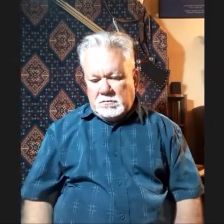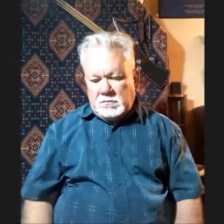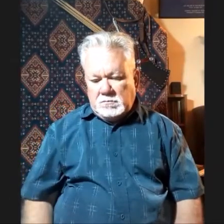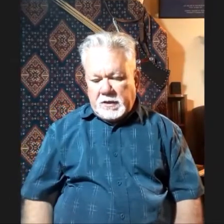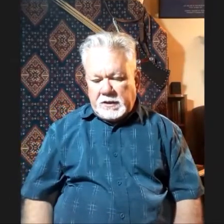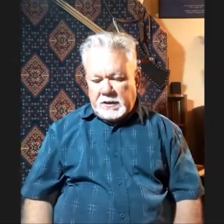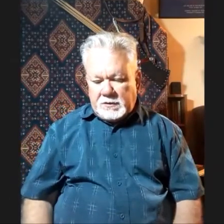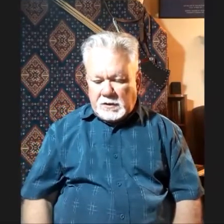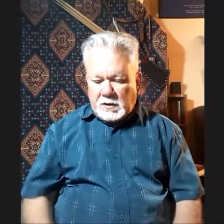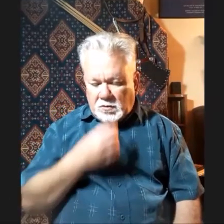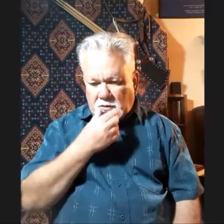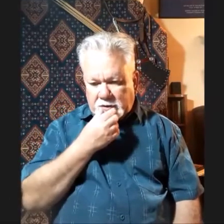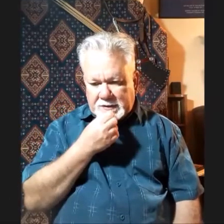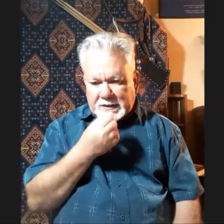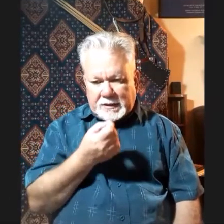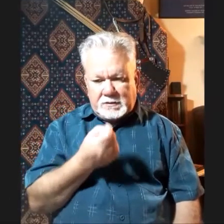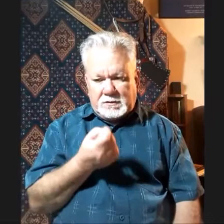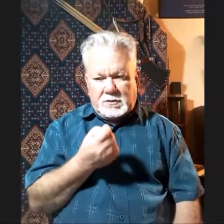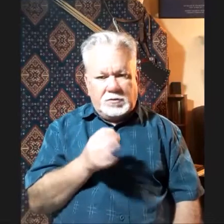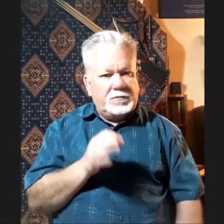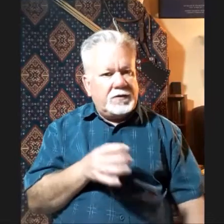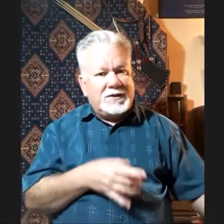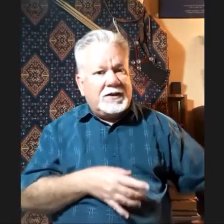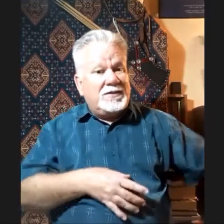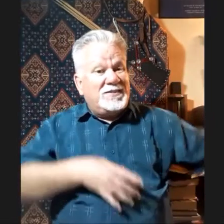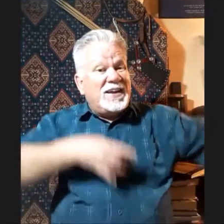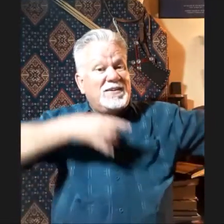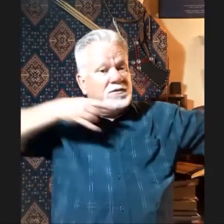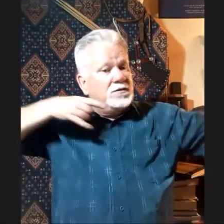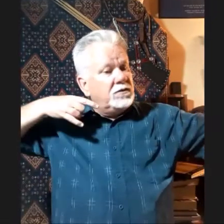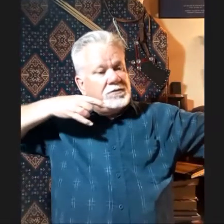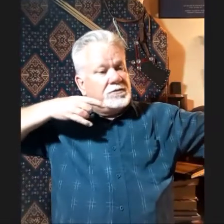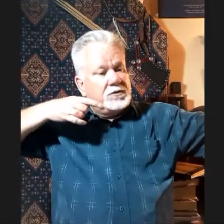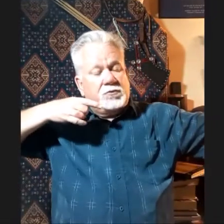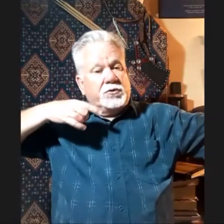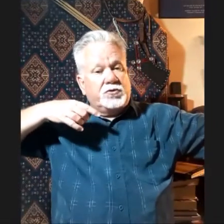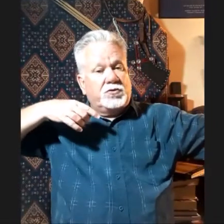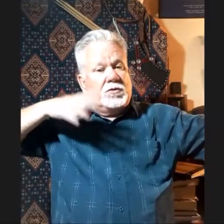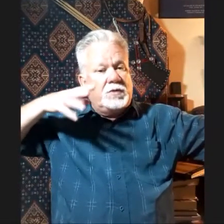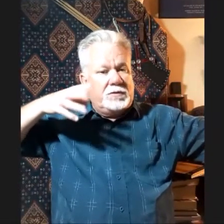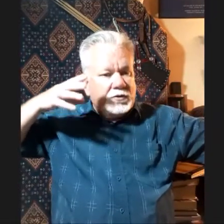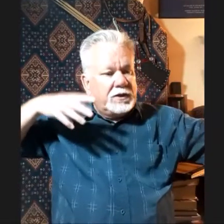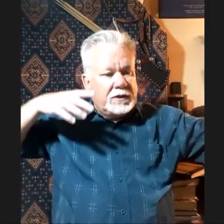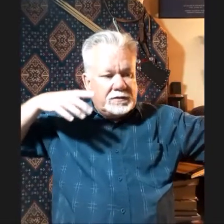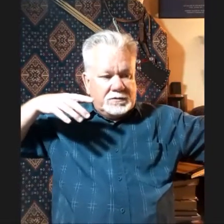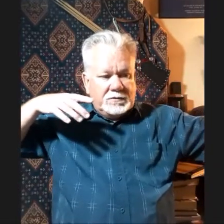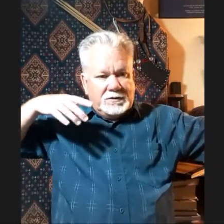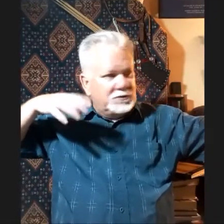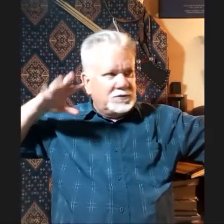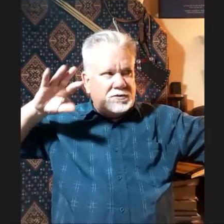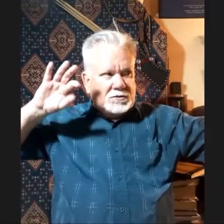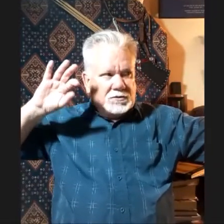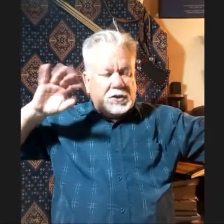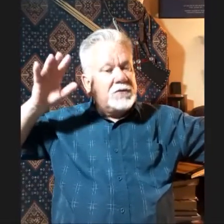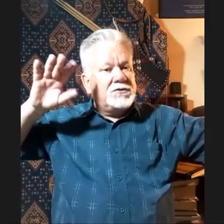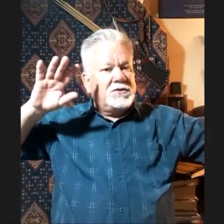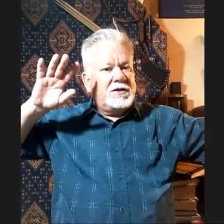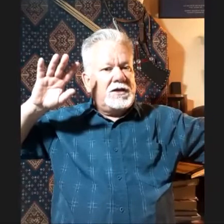Many years ago, I started to investigate this as is this a real draw? Are we looking at is it just a